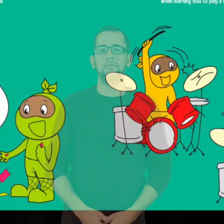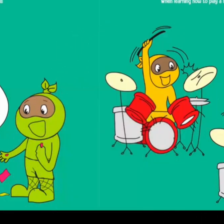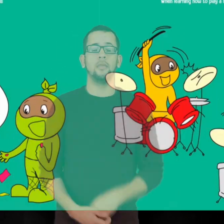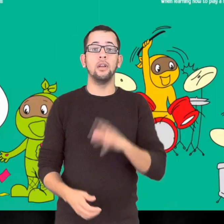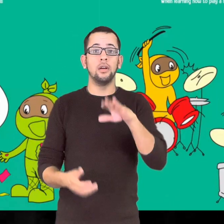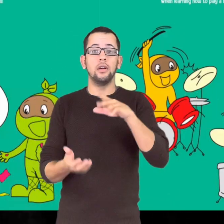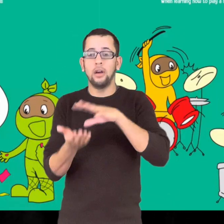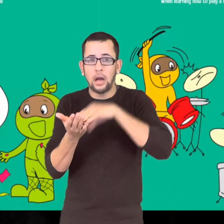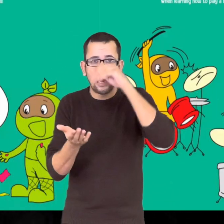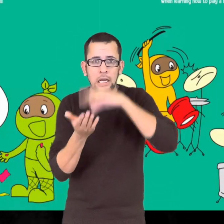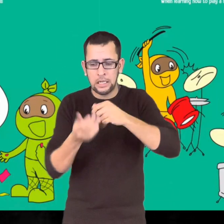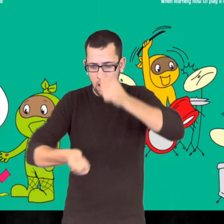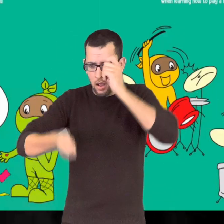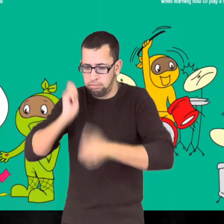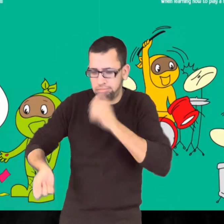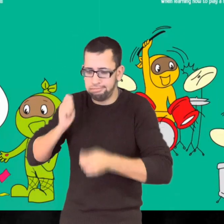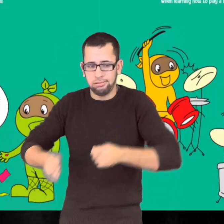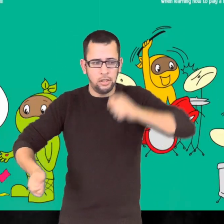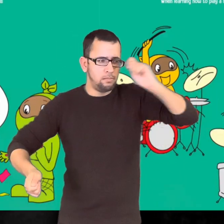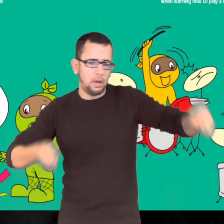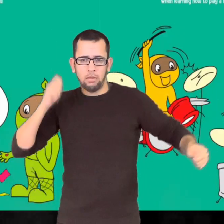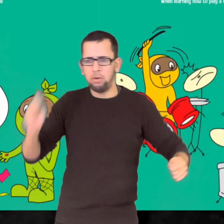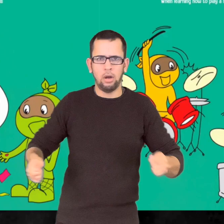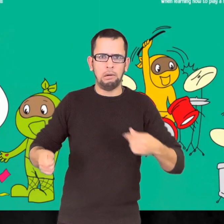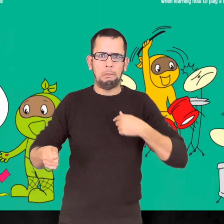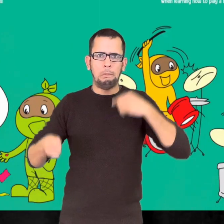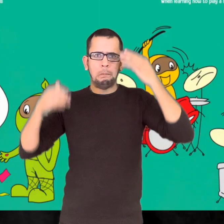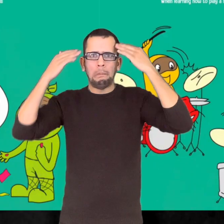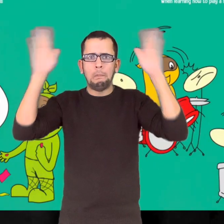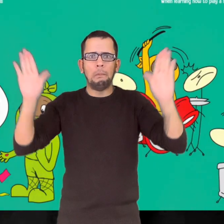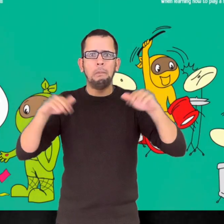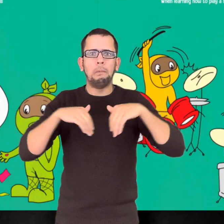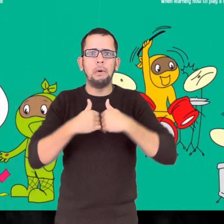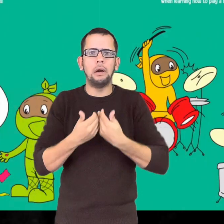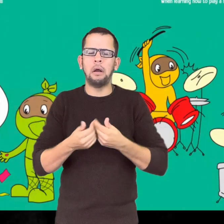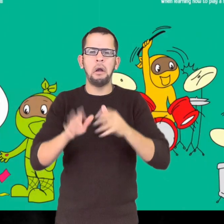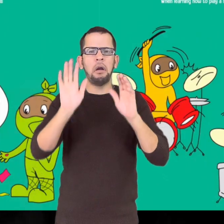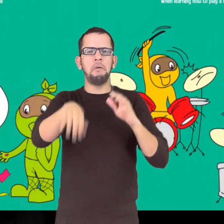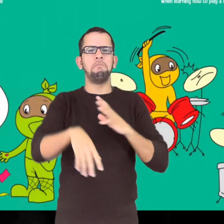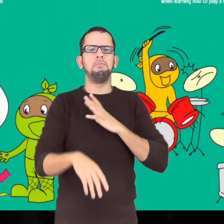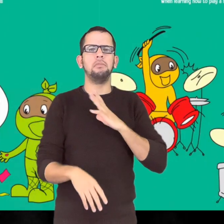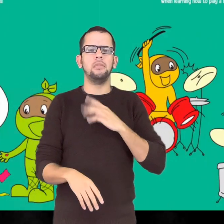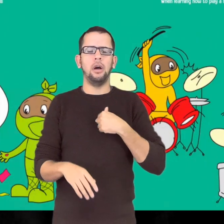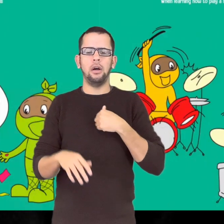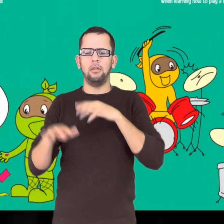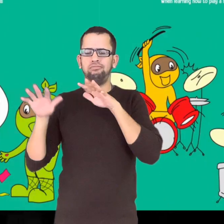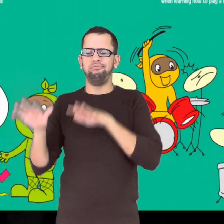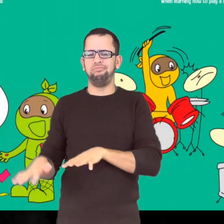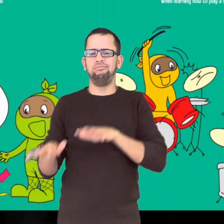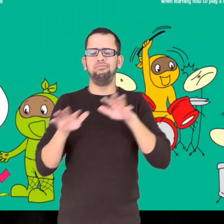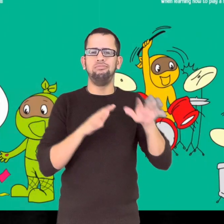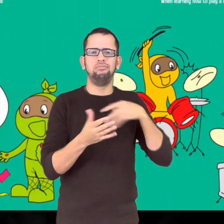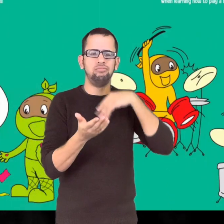When learning how to play a new instrument, he remarked, Okay, this might take a while.